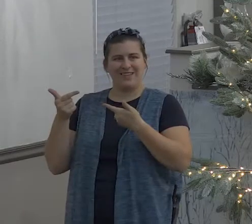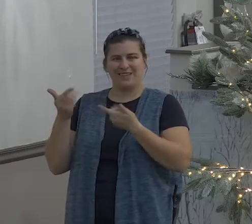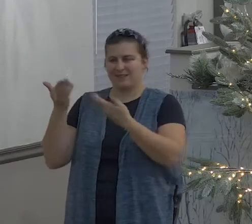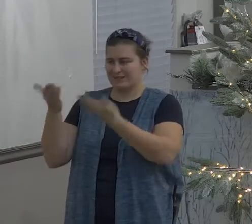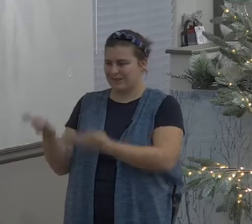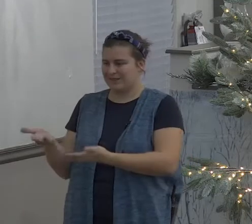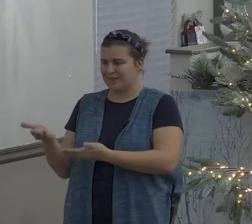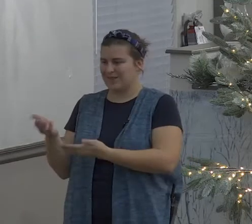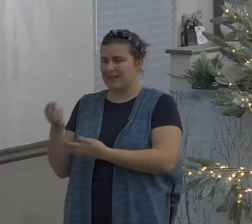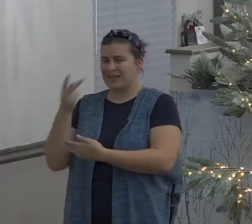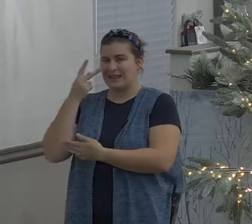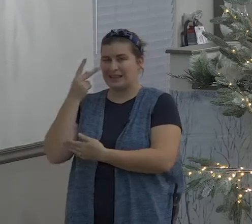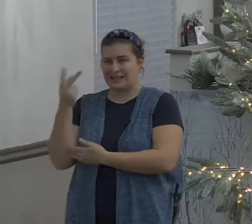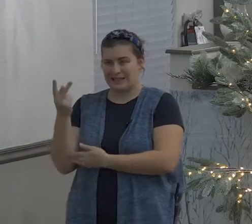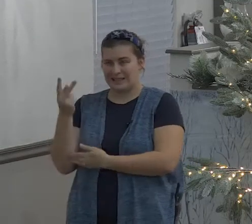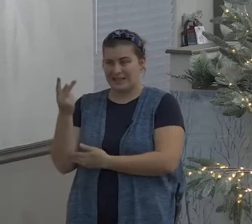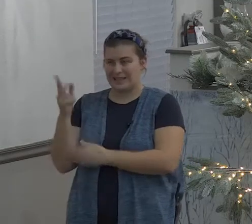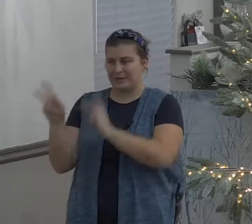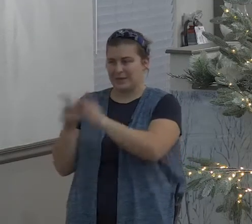where is your fruit